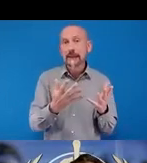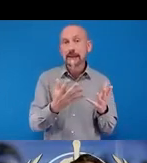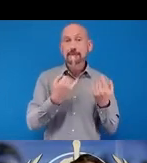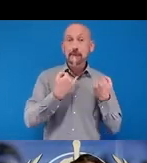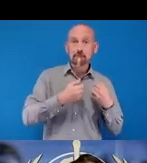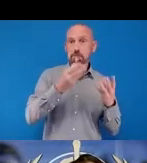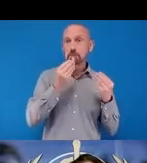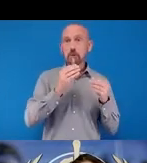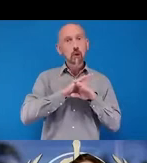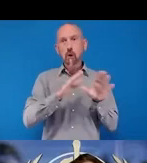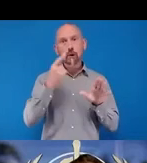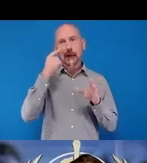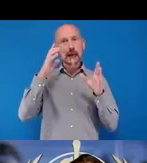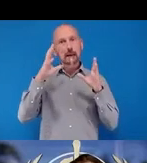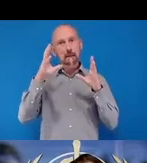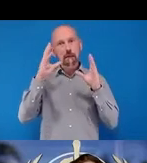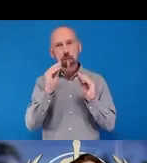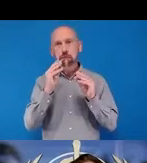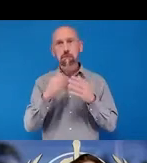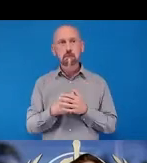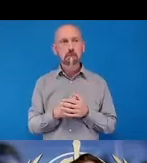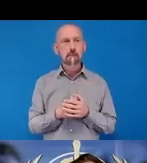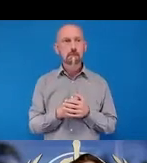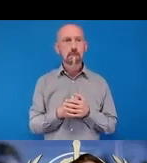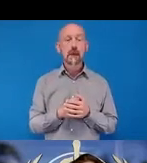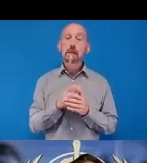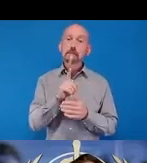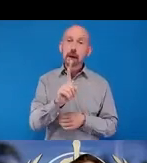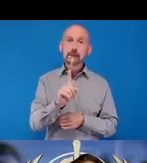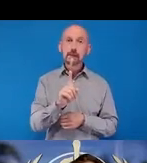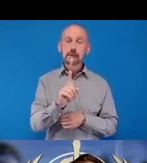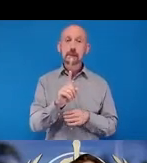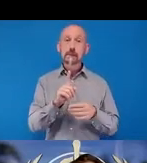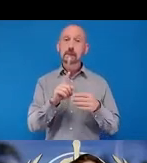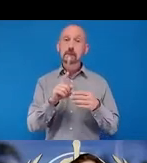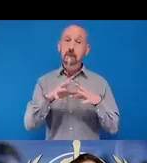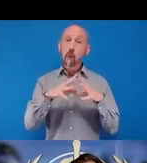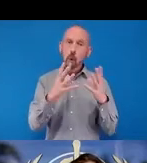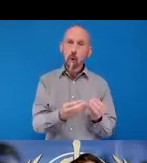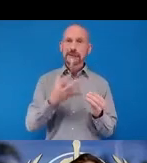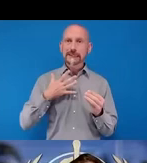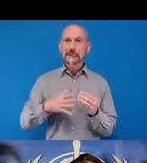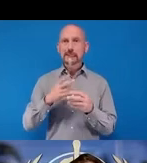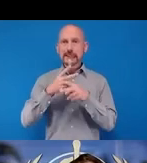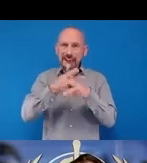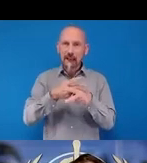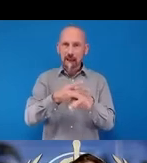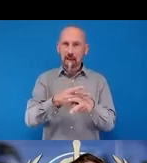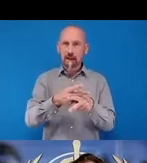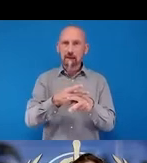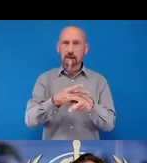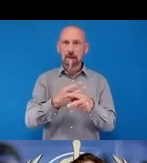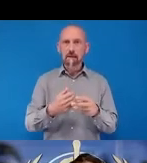say is that all. Alakos are associated with eye care needs. Alakos-